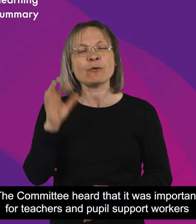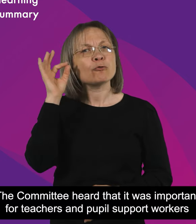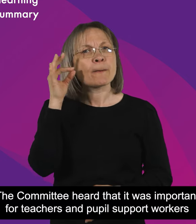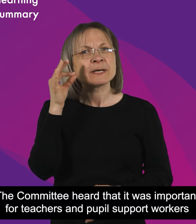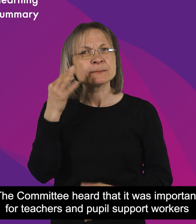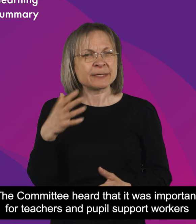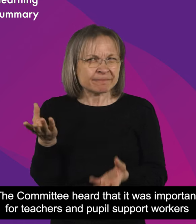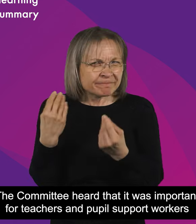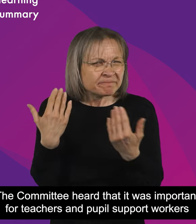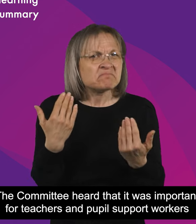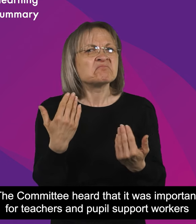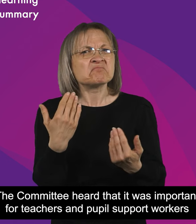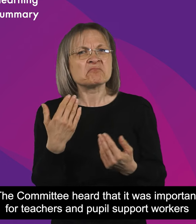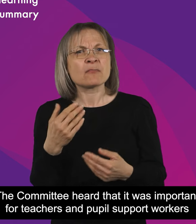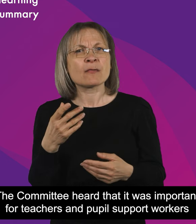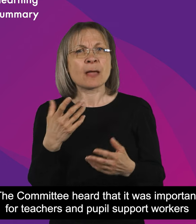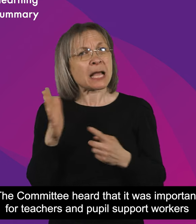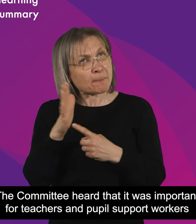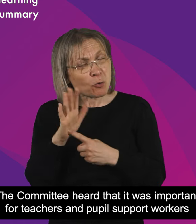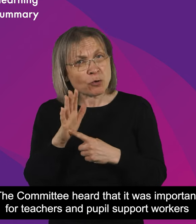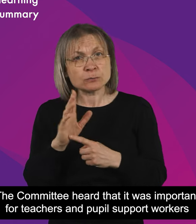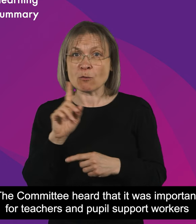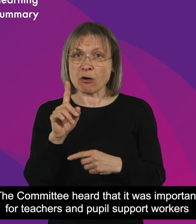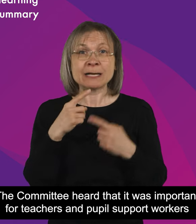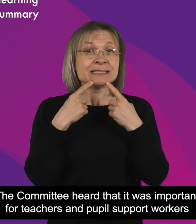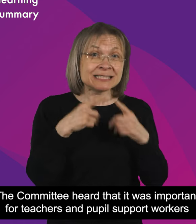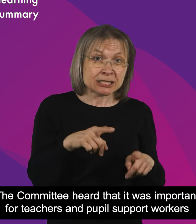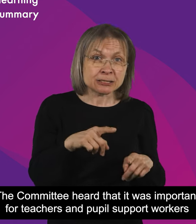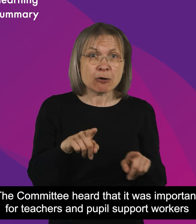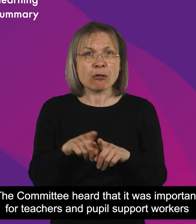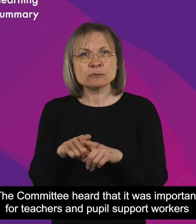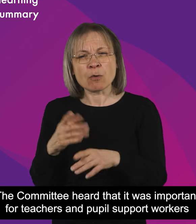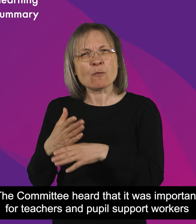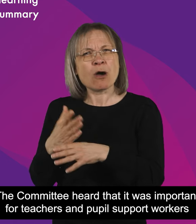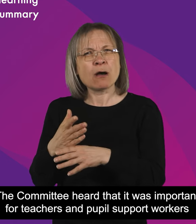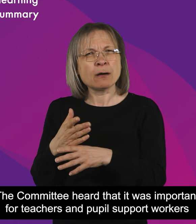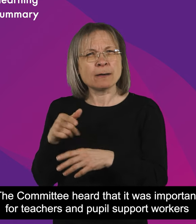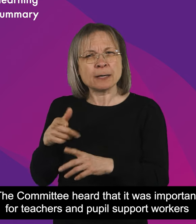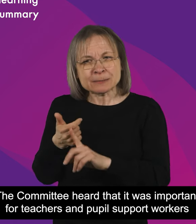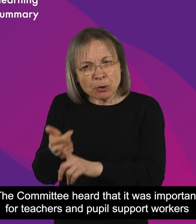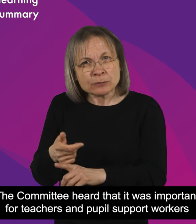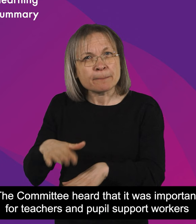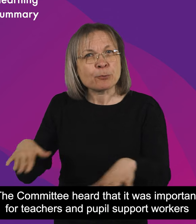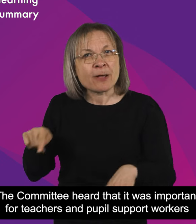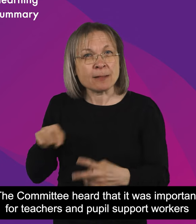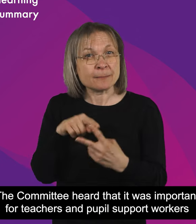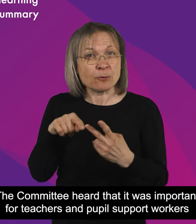The committee heard that it was important for teachers and pupil support workers to have regular training to help them do their job well.